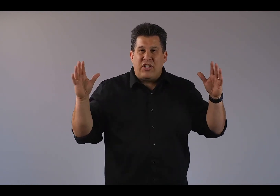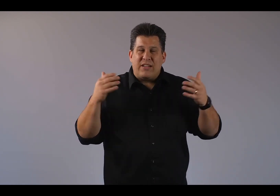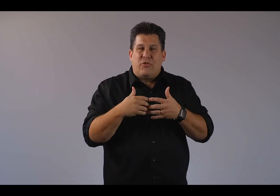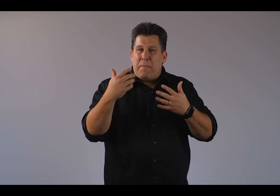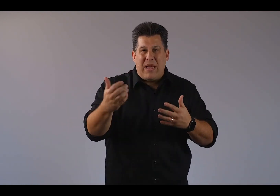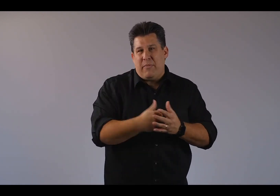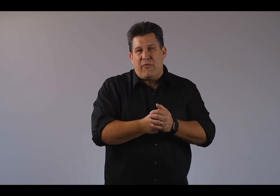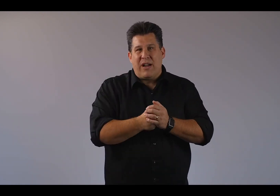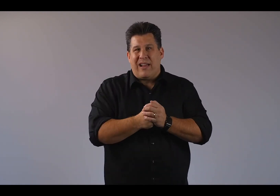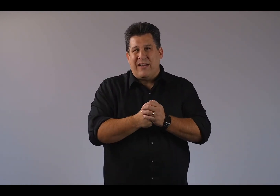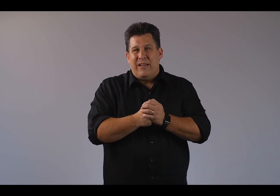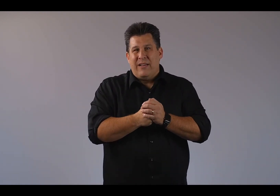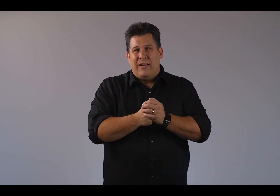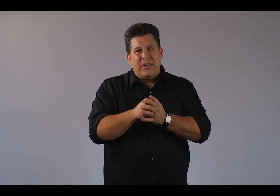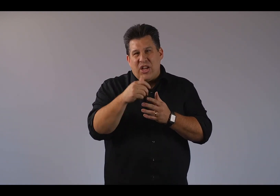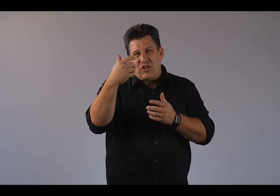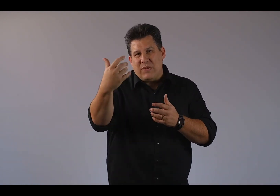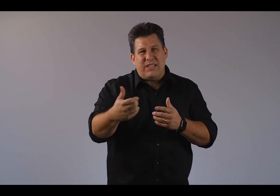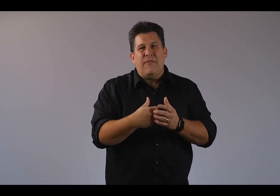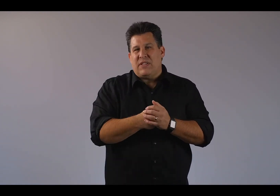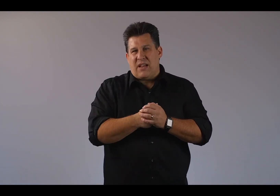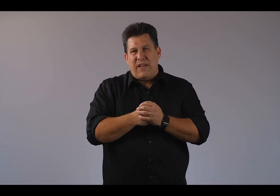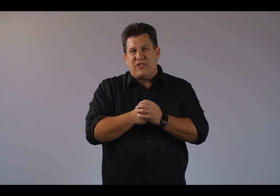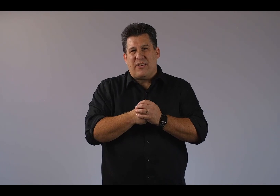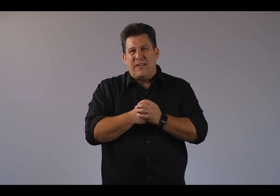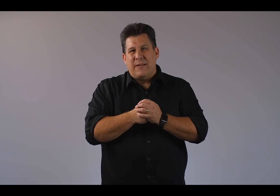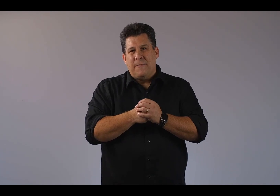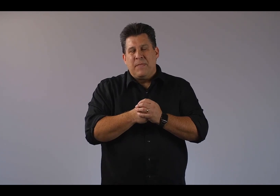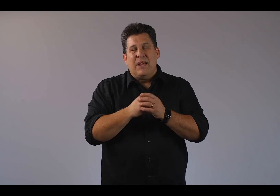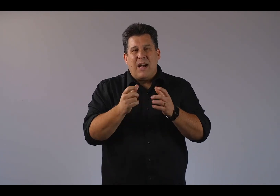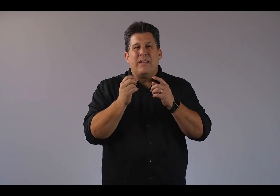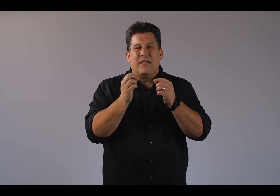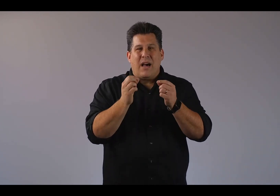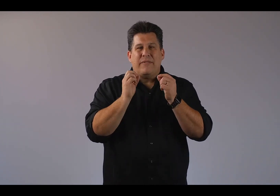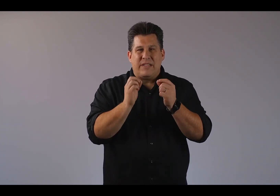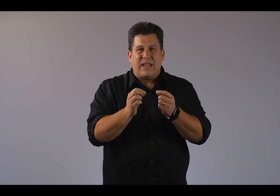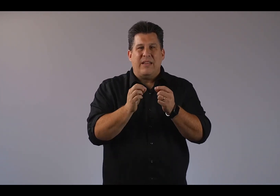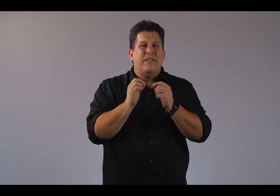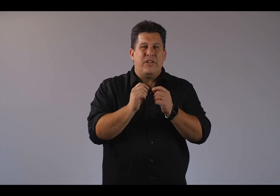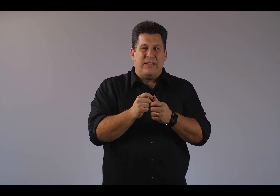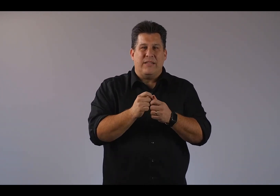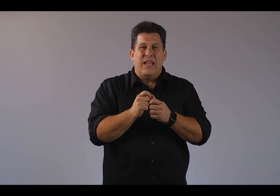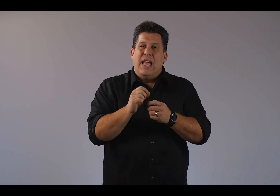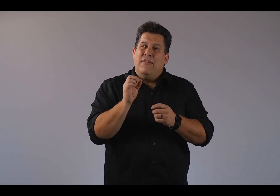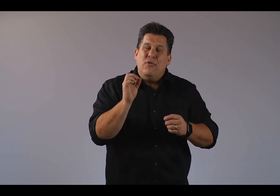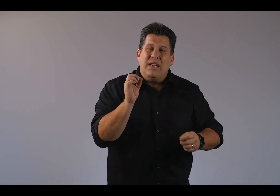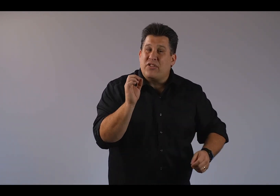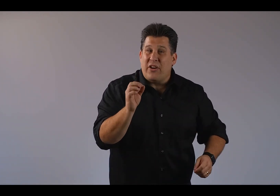chance to repent before God. Or a chance to receive his salvation. God is a God of second chances. And if you need a starting